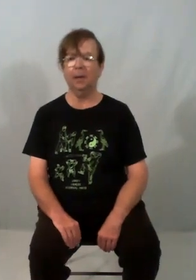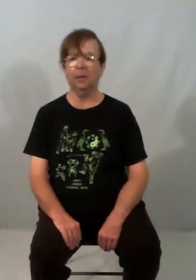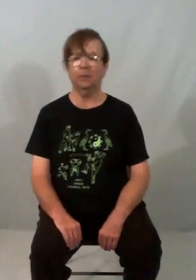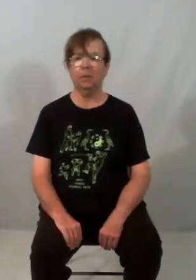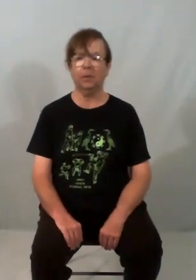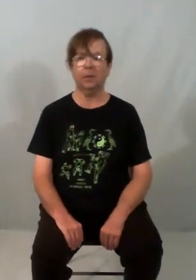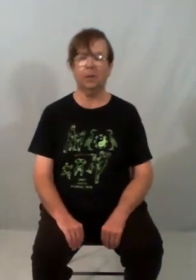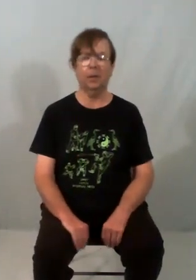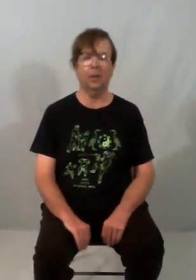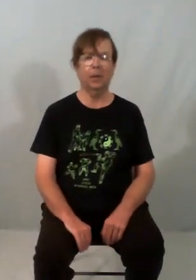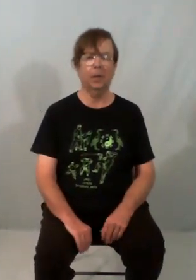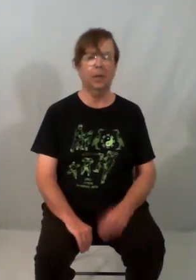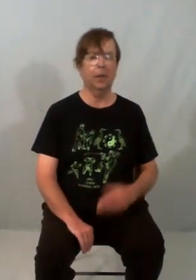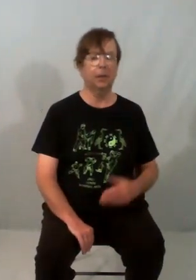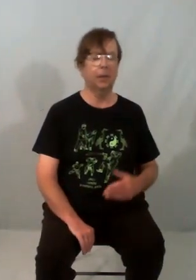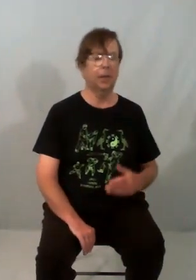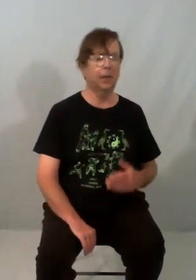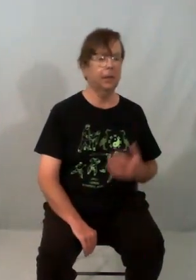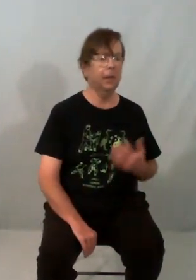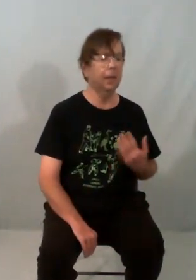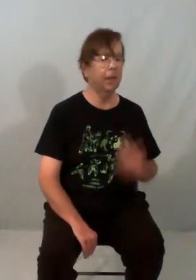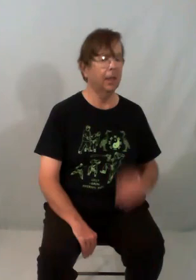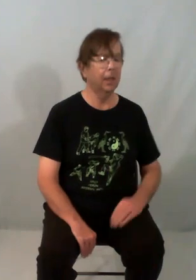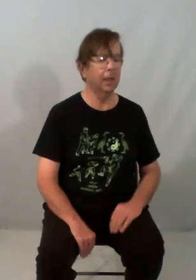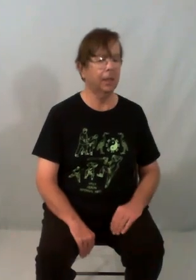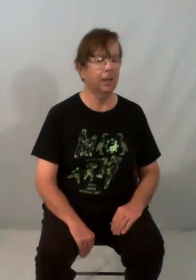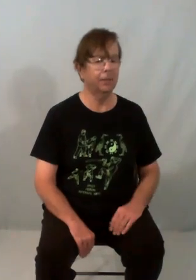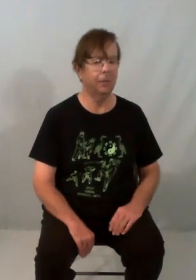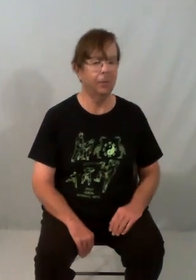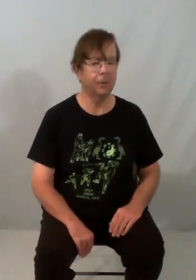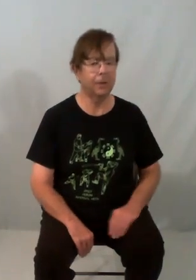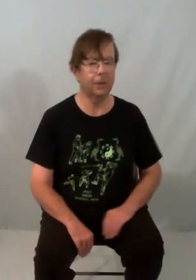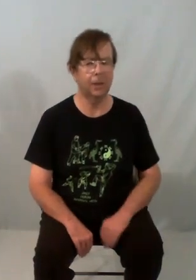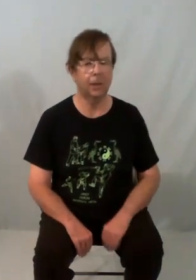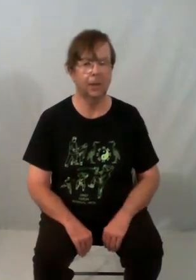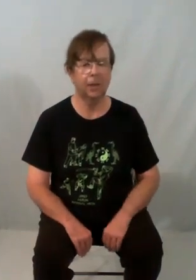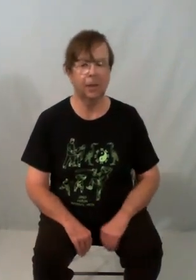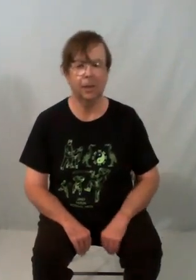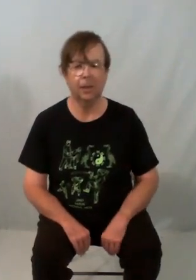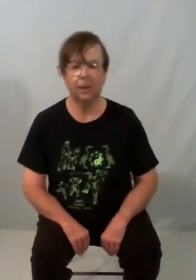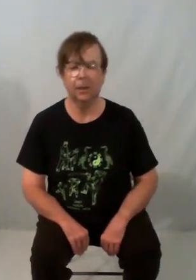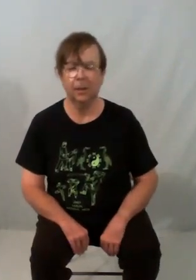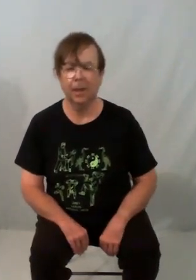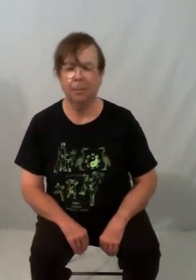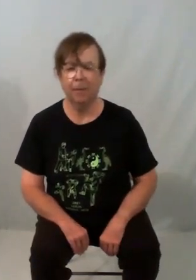across, turn, go forwards and back